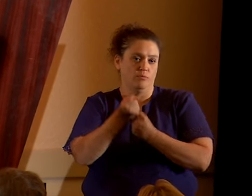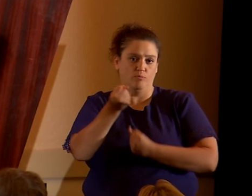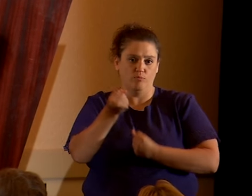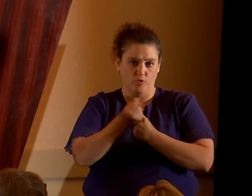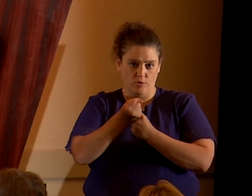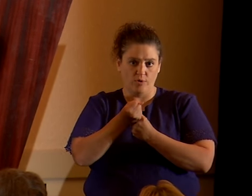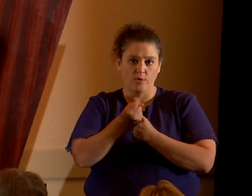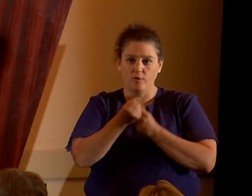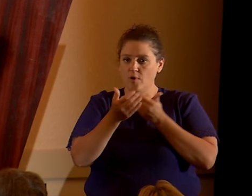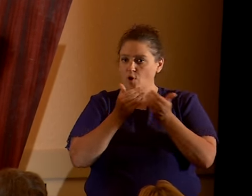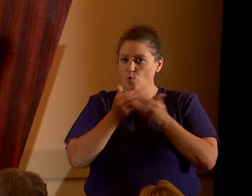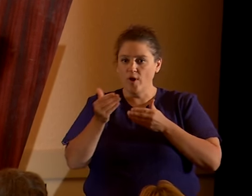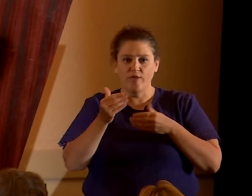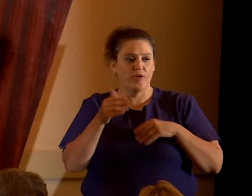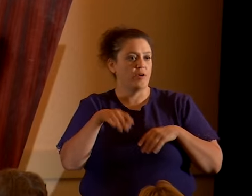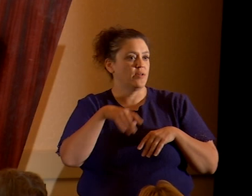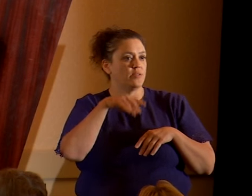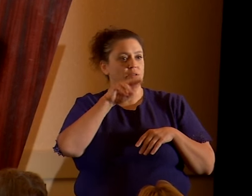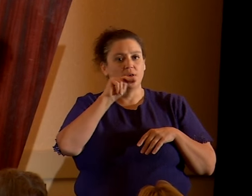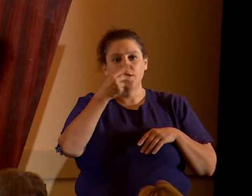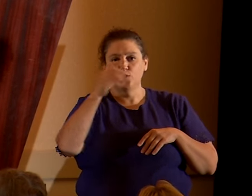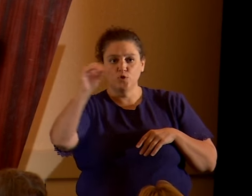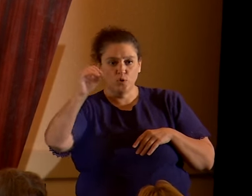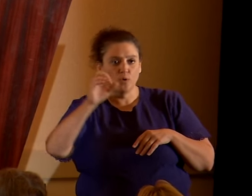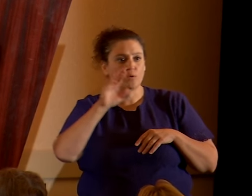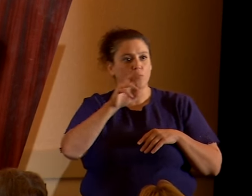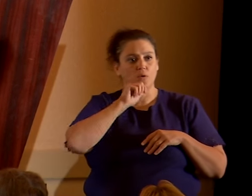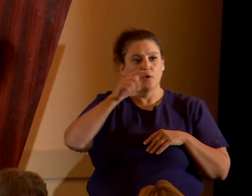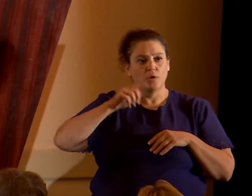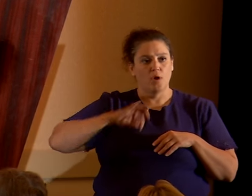through nonprofits, NGOs, or through the elected officials.